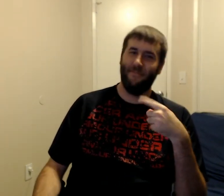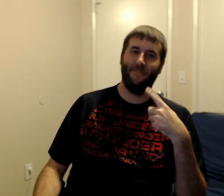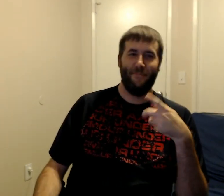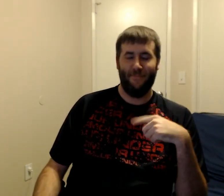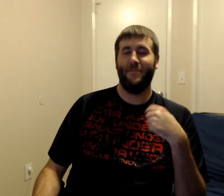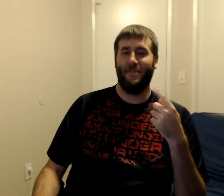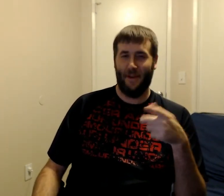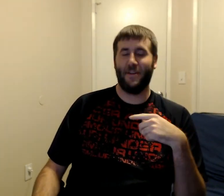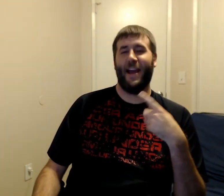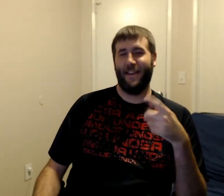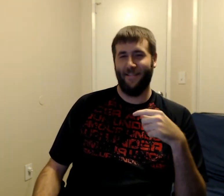okay